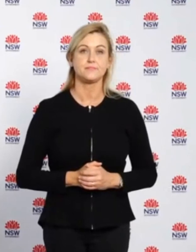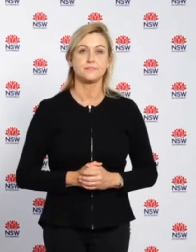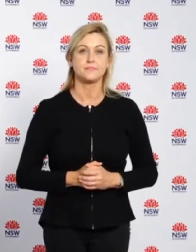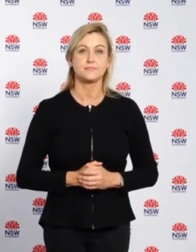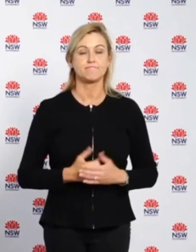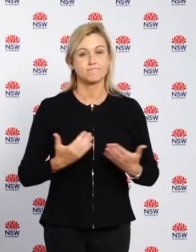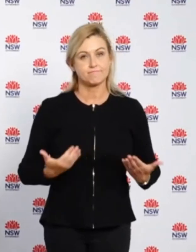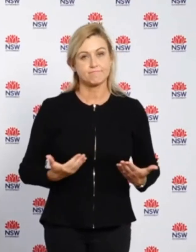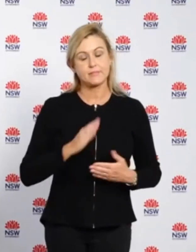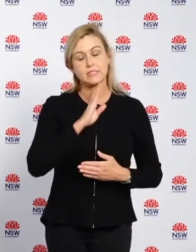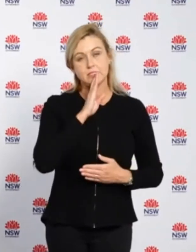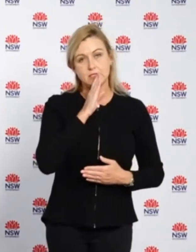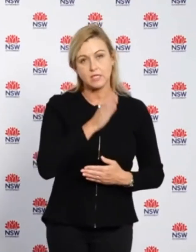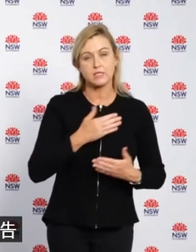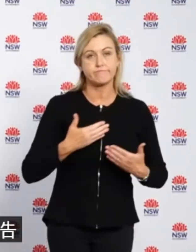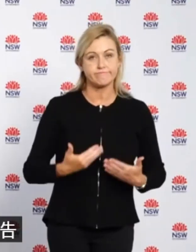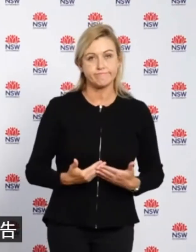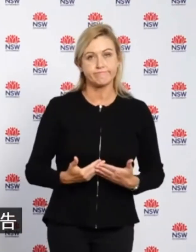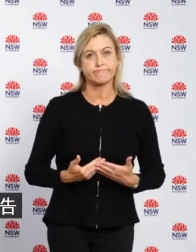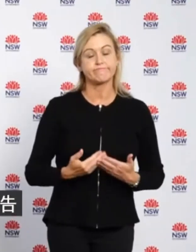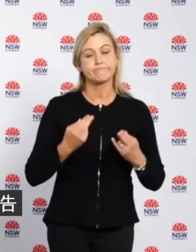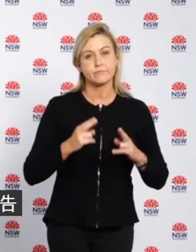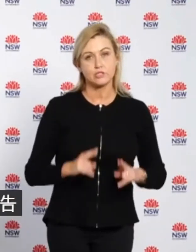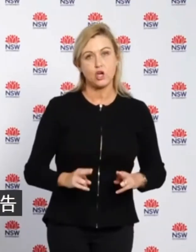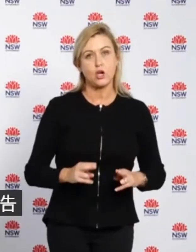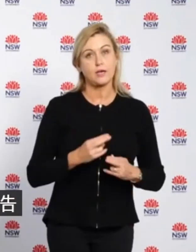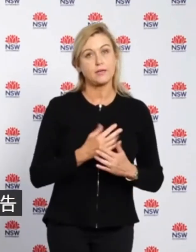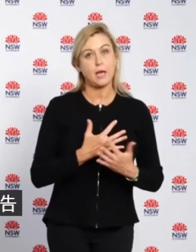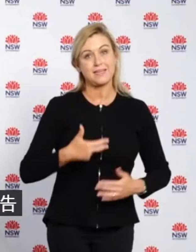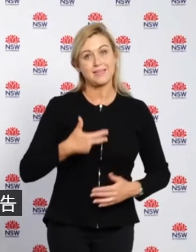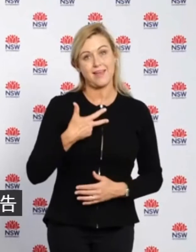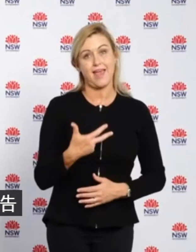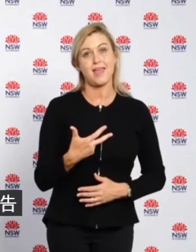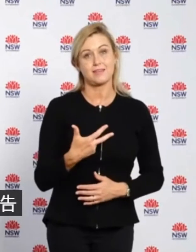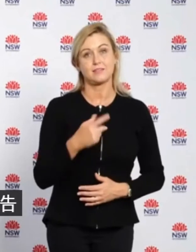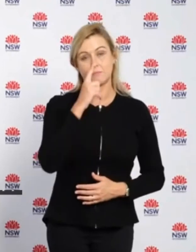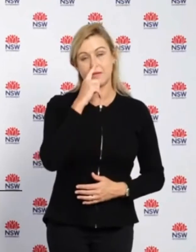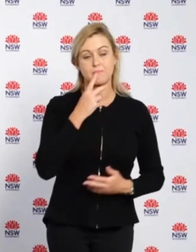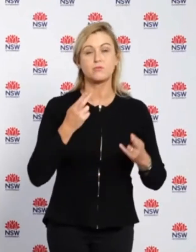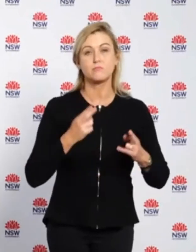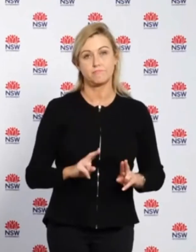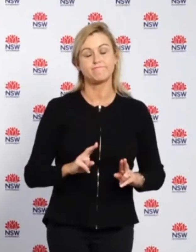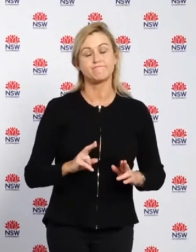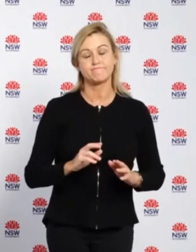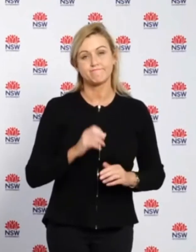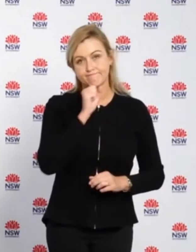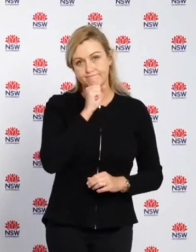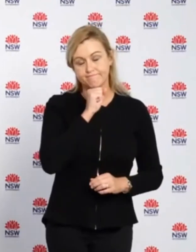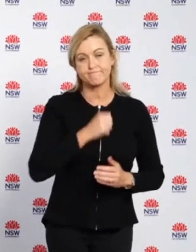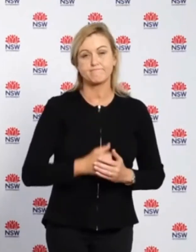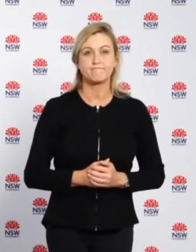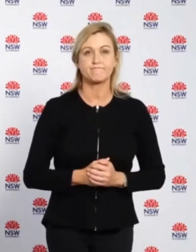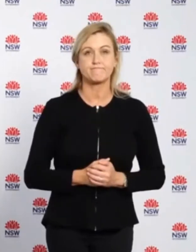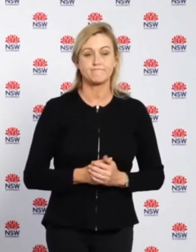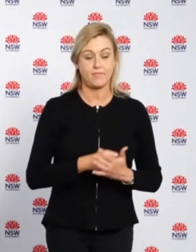Sadly, today we are reporting the deaths of eight people who have died with COVID-19. They